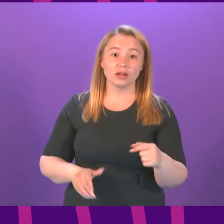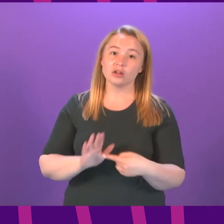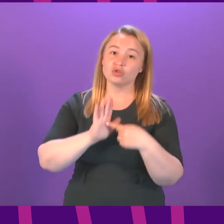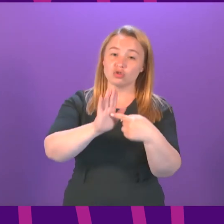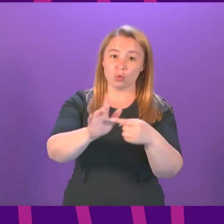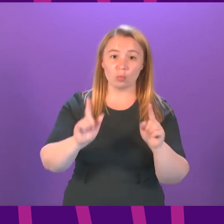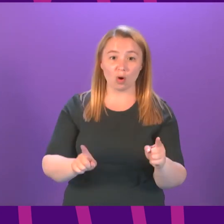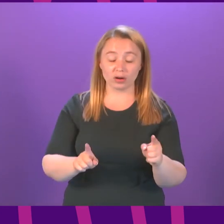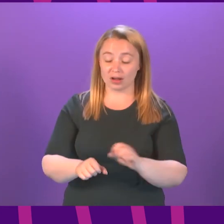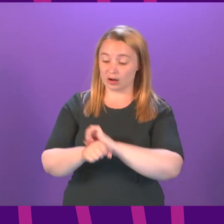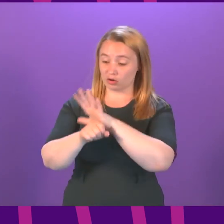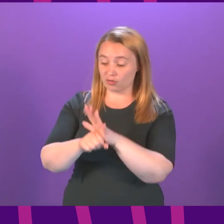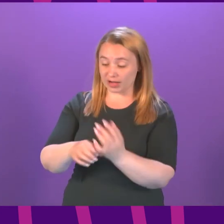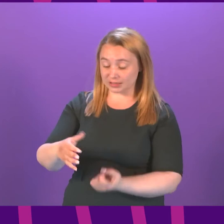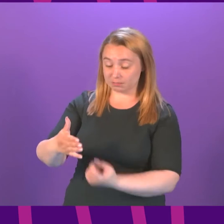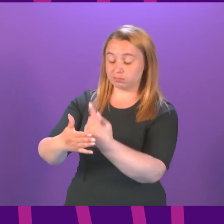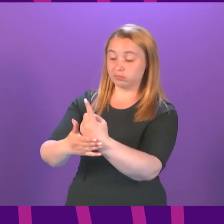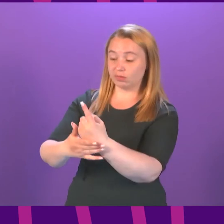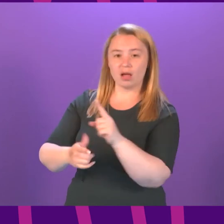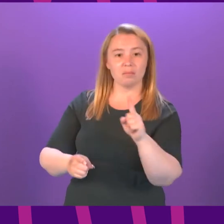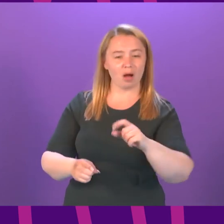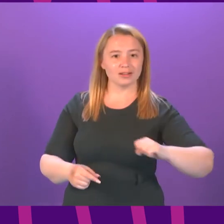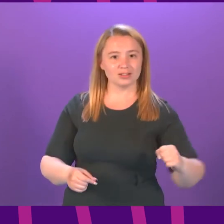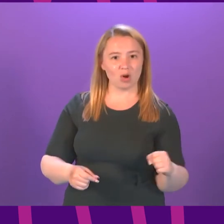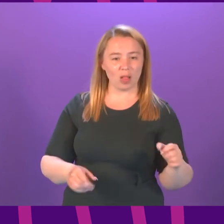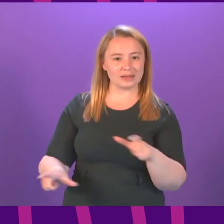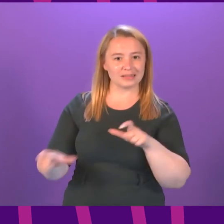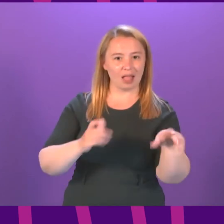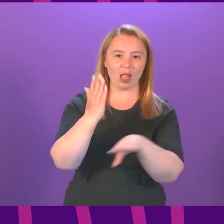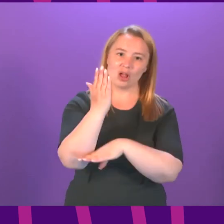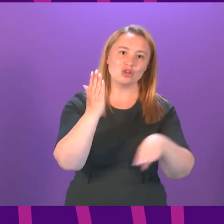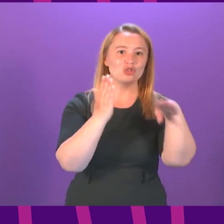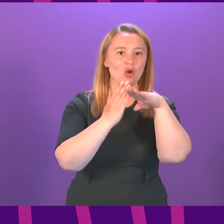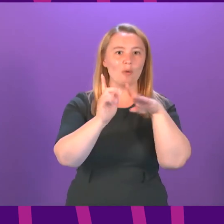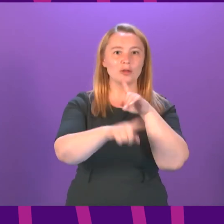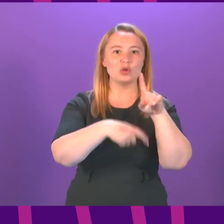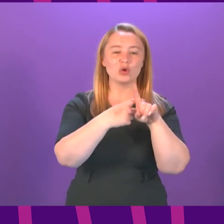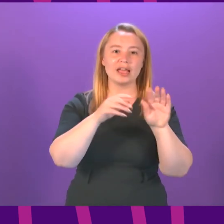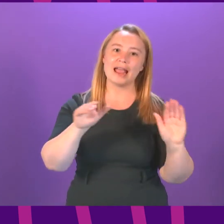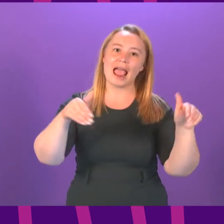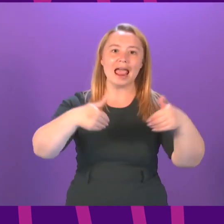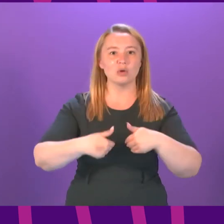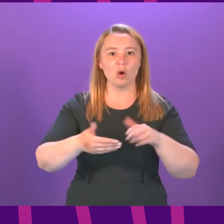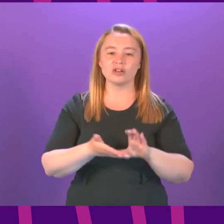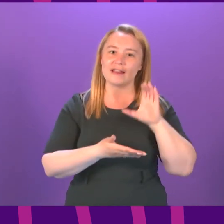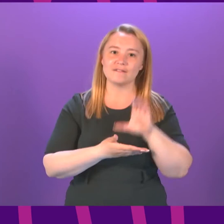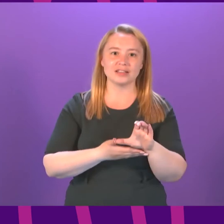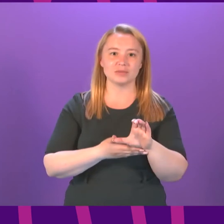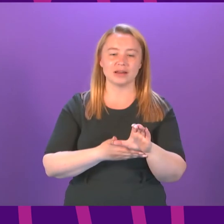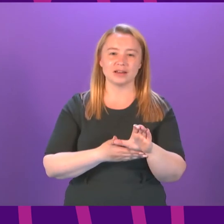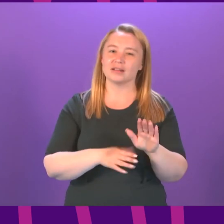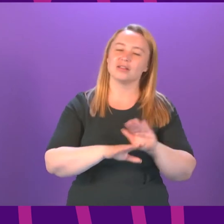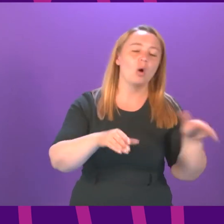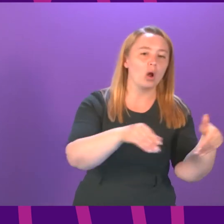the face of a global pandemic Scotland remained the top UK inward investment destination outside of London